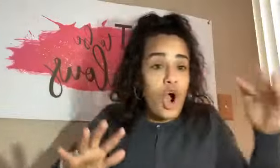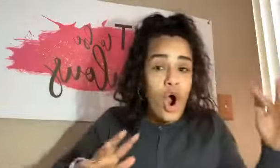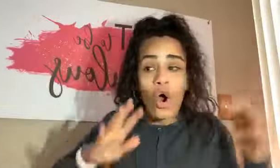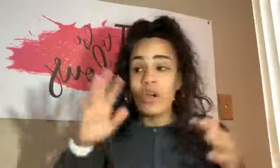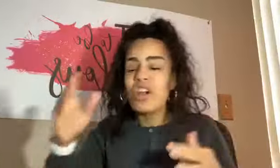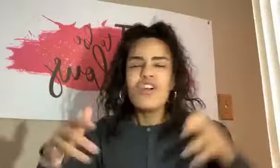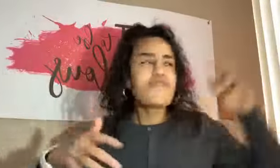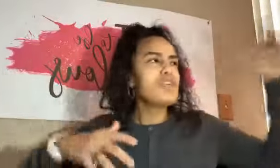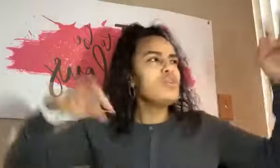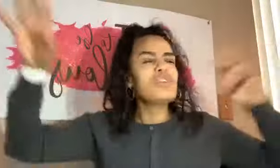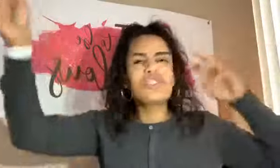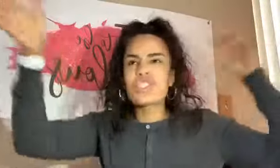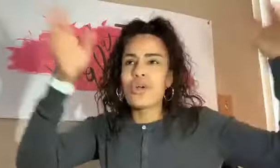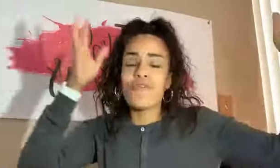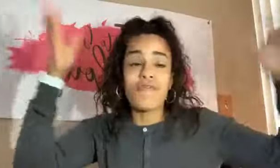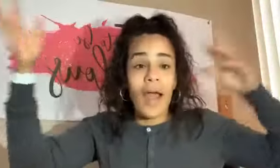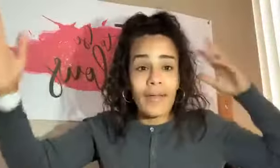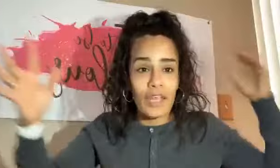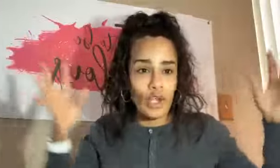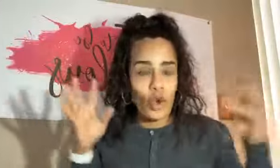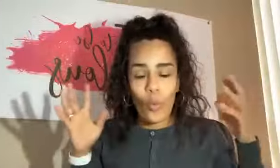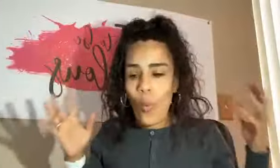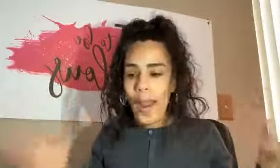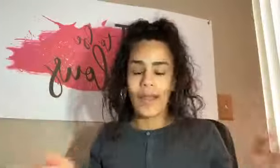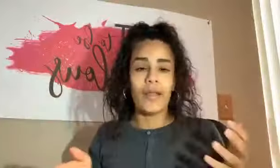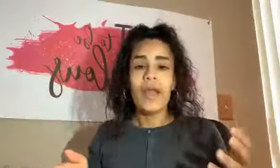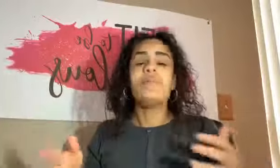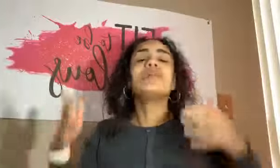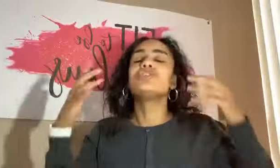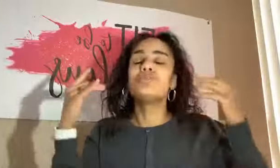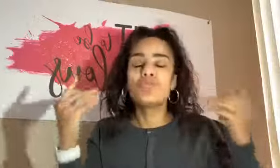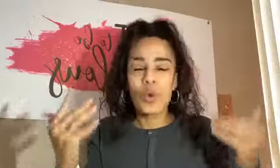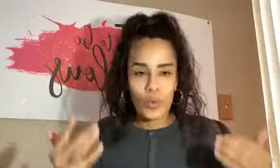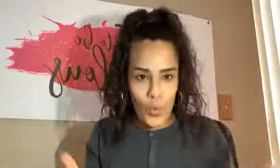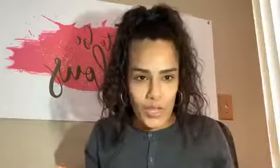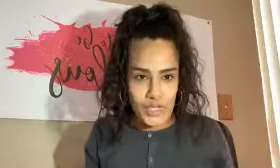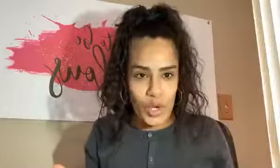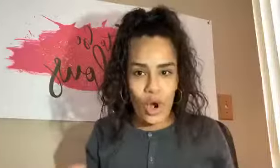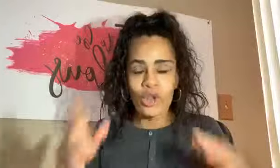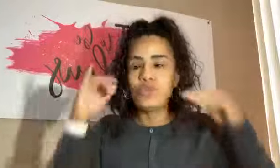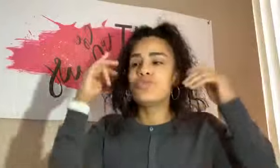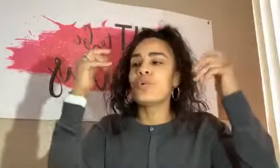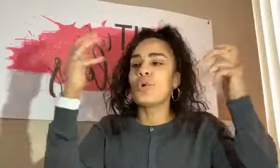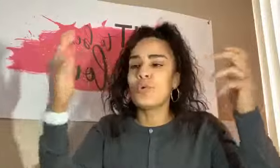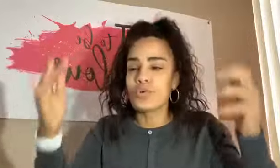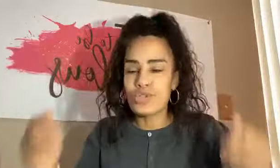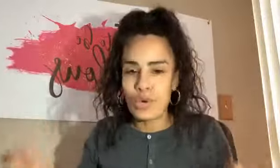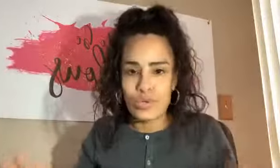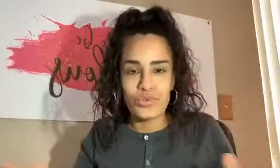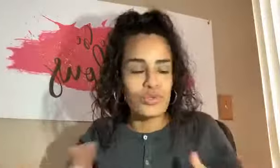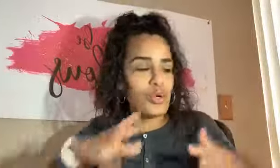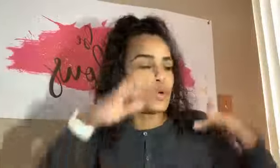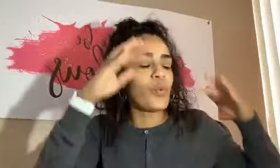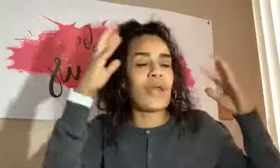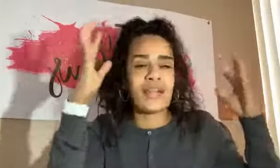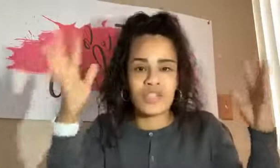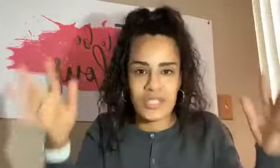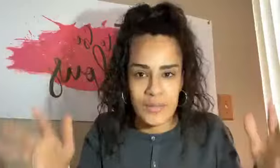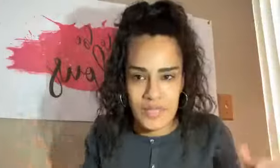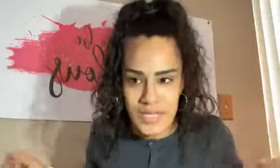hard for you to just start finding your way because you don't know where to start. You don't know who to talk to. You don't know what action steps to